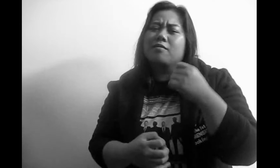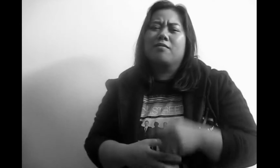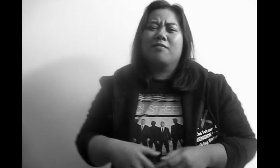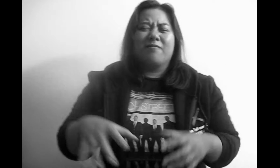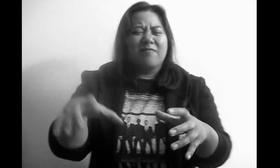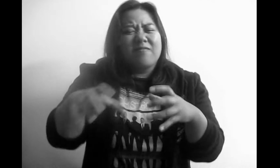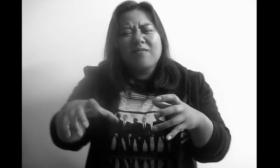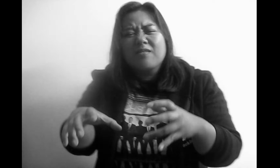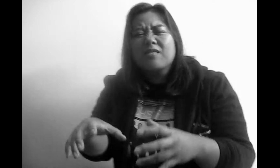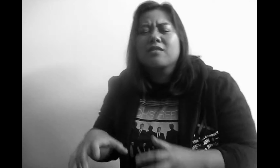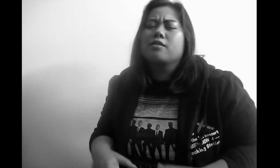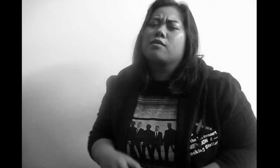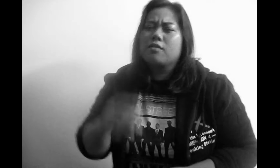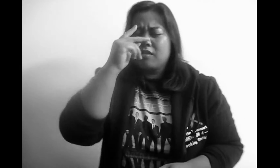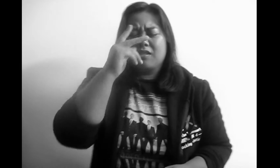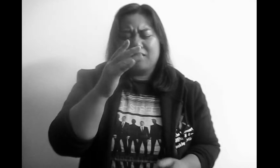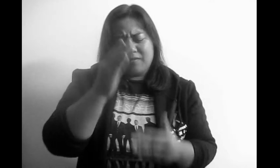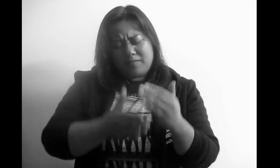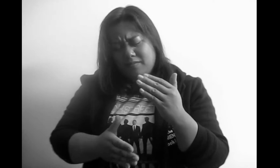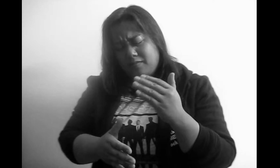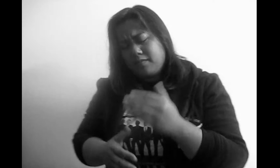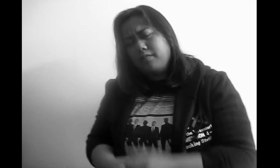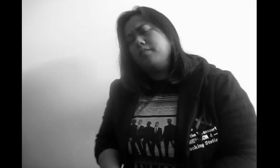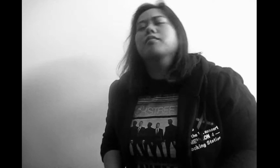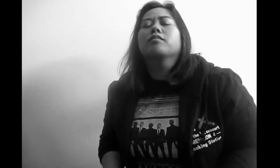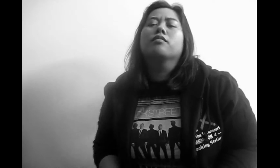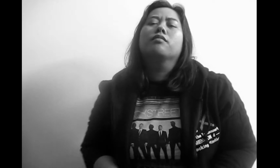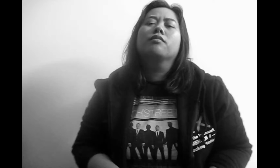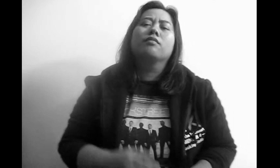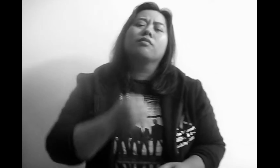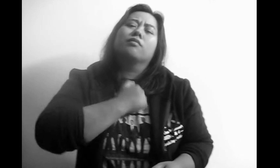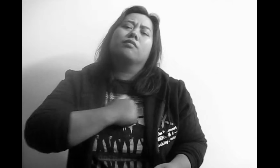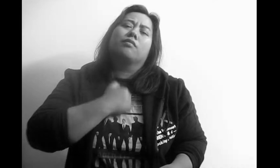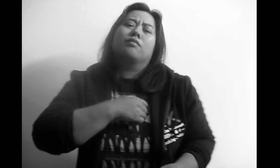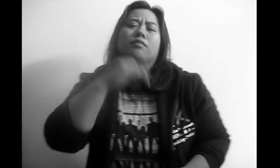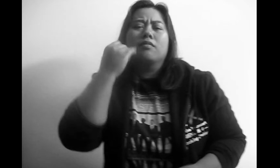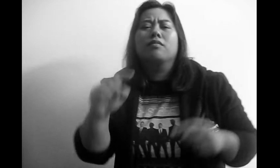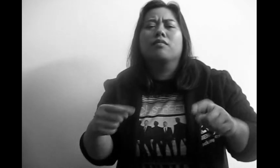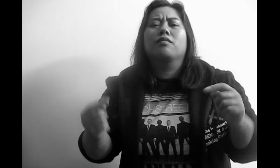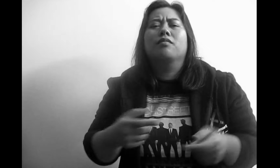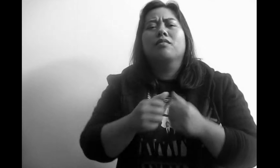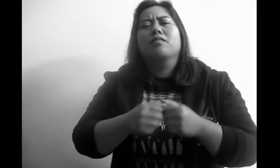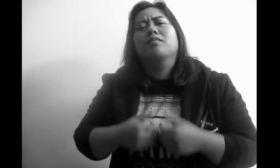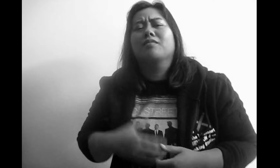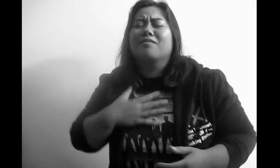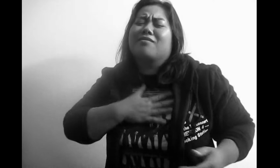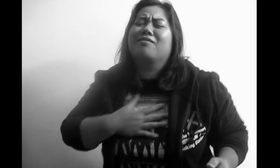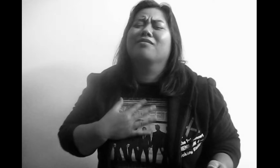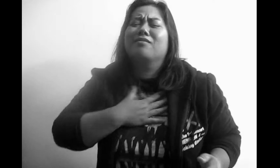I'm looking like a fool in the end I'm sorry if I hurt you oh baby Baby please